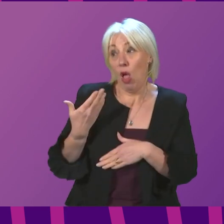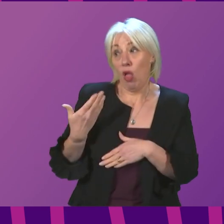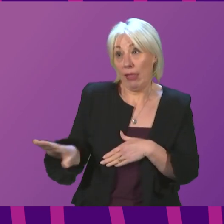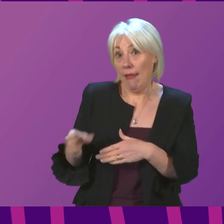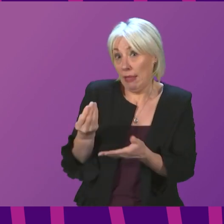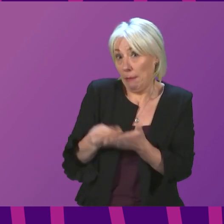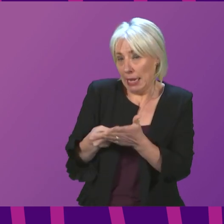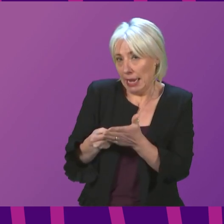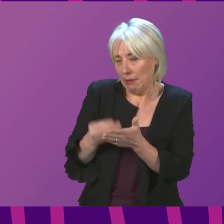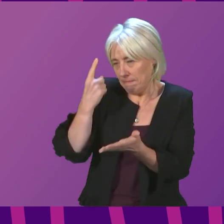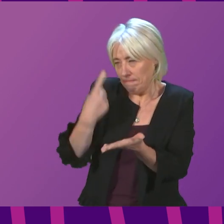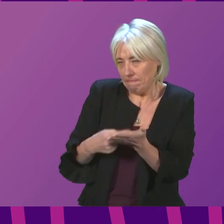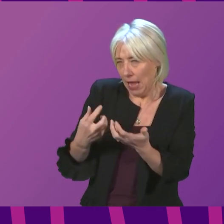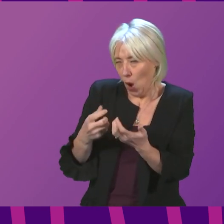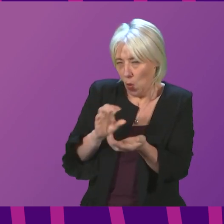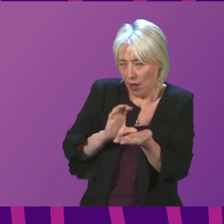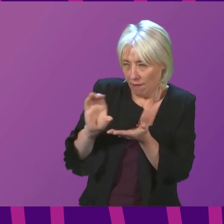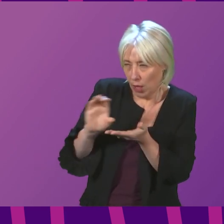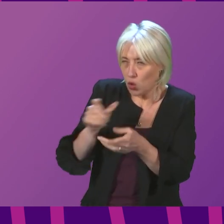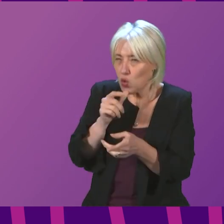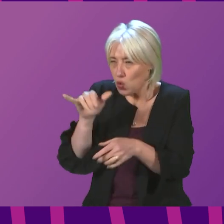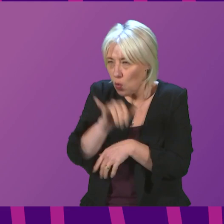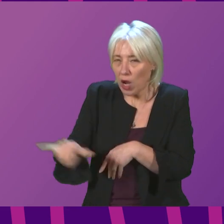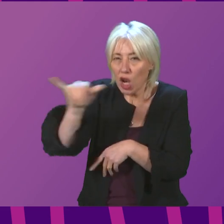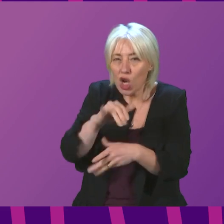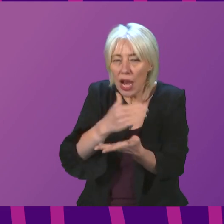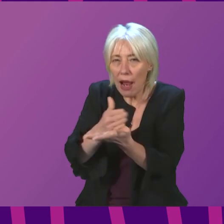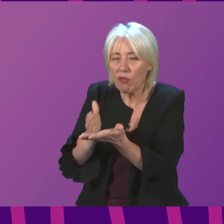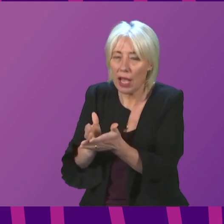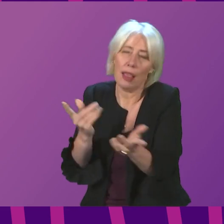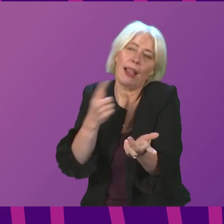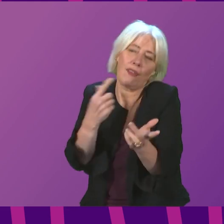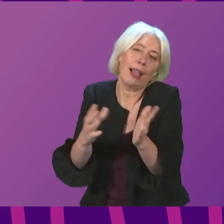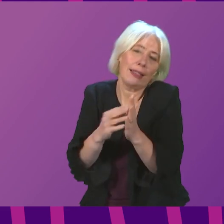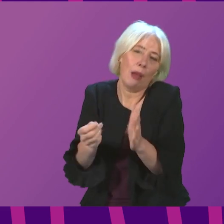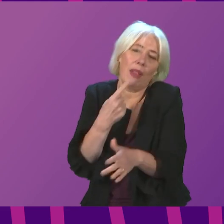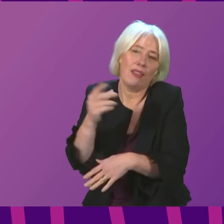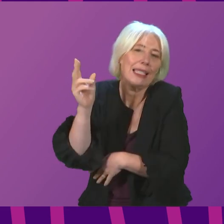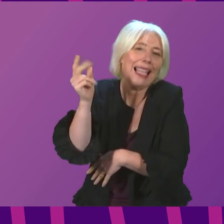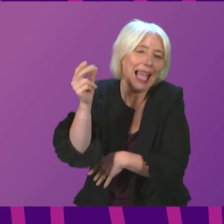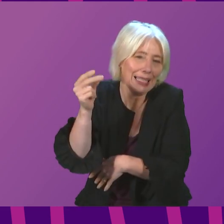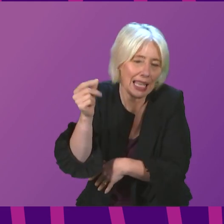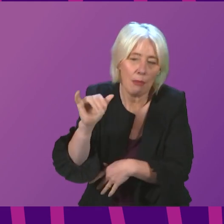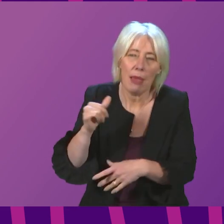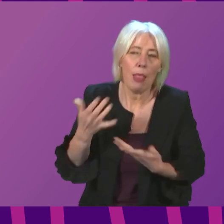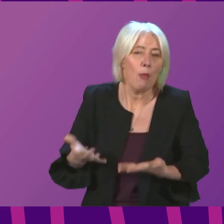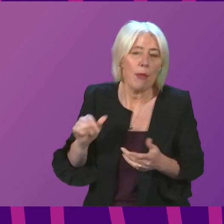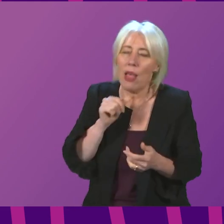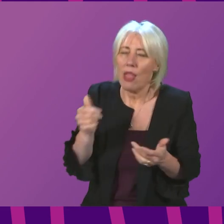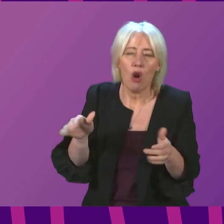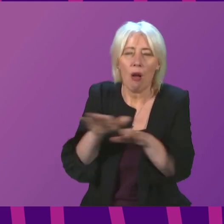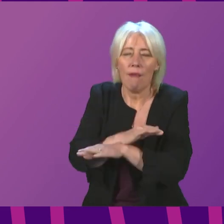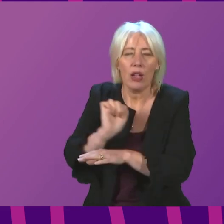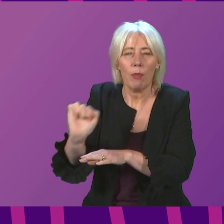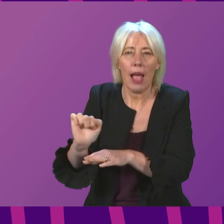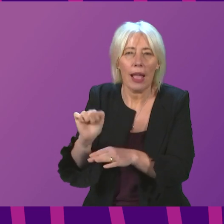enable, as I hope, to reach sectors. I have already referenced the taxi sector that are not already covered by the support already announced.